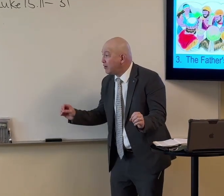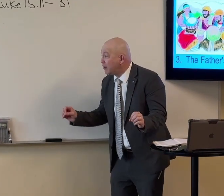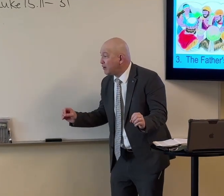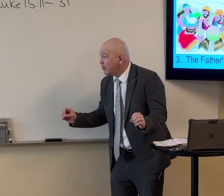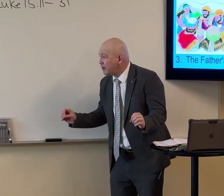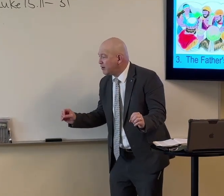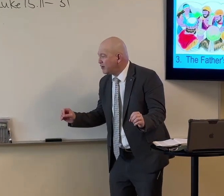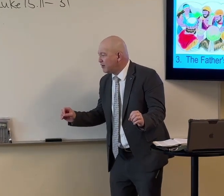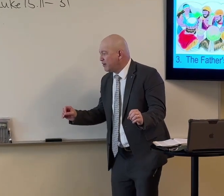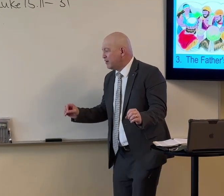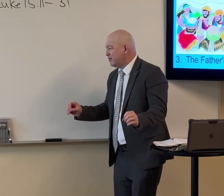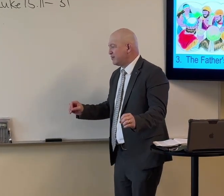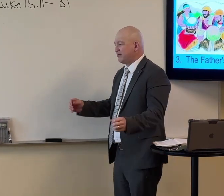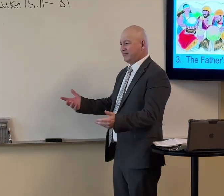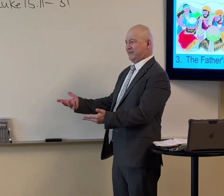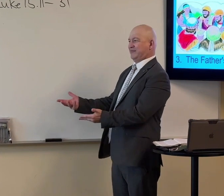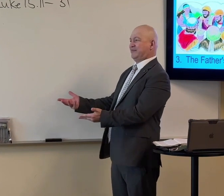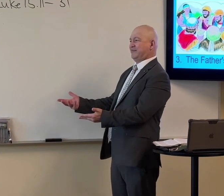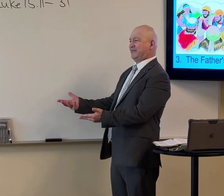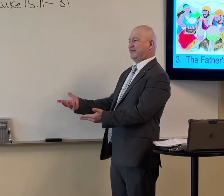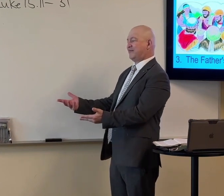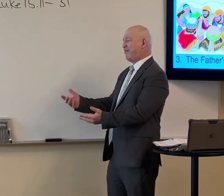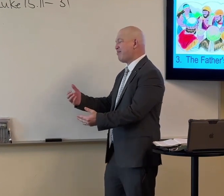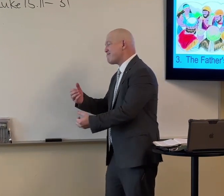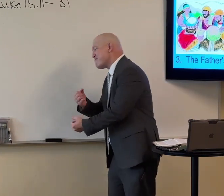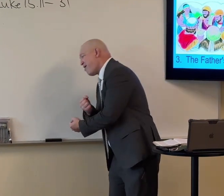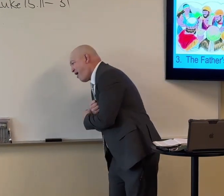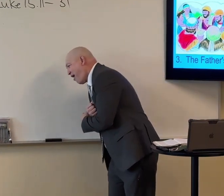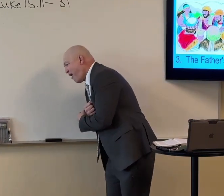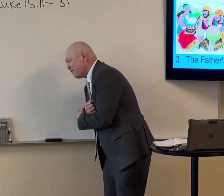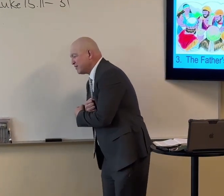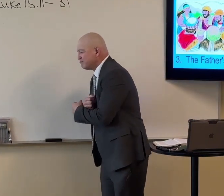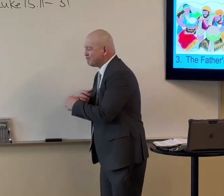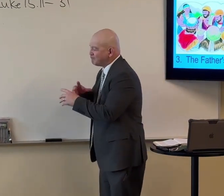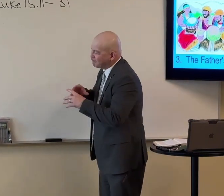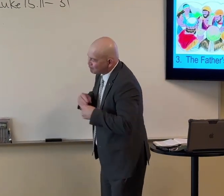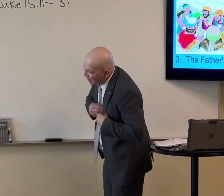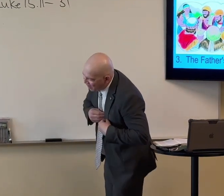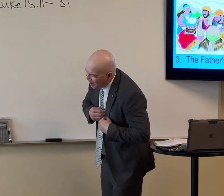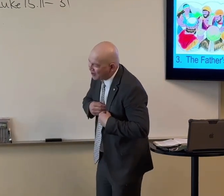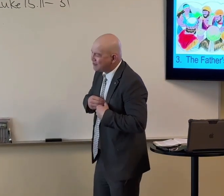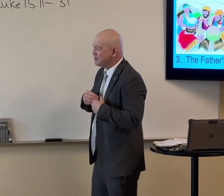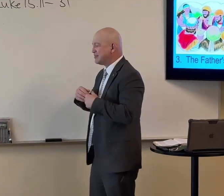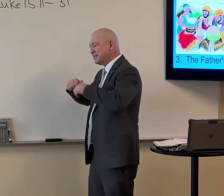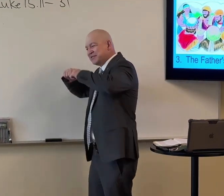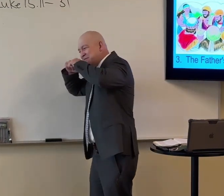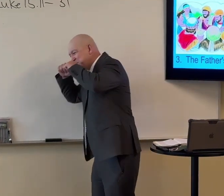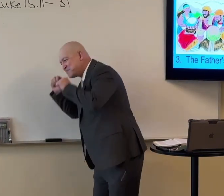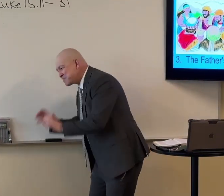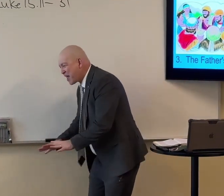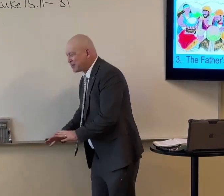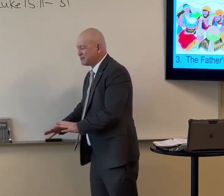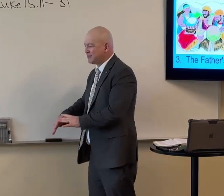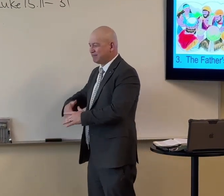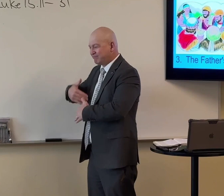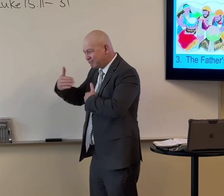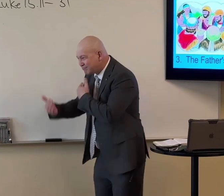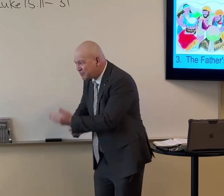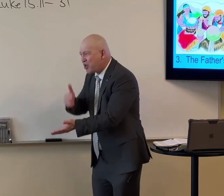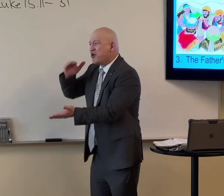He didn't say any of that stuff. He just loved him. He accepted him. He blessed him.